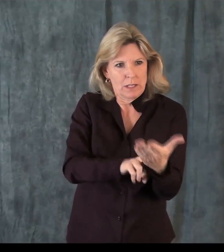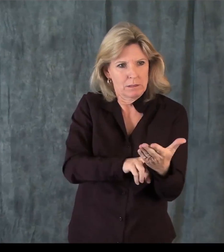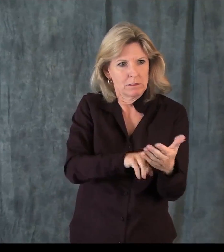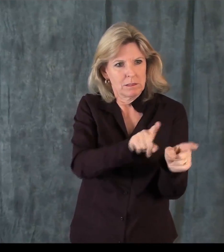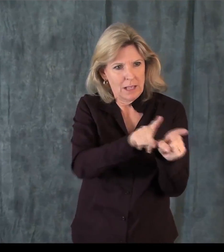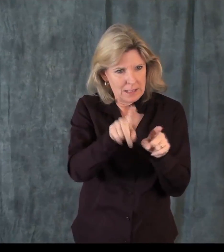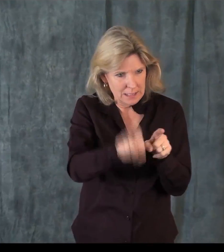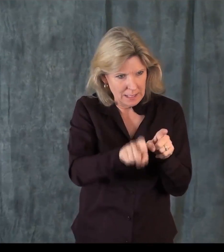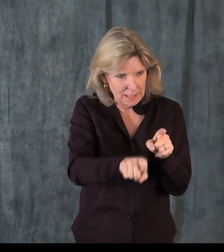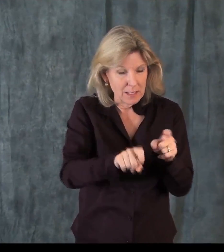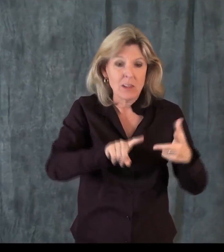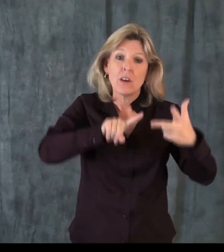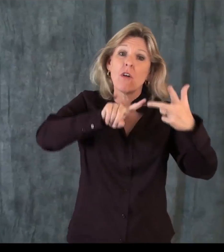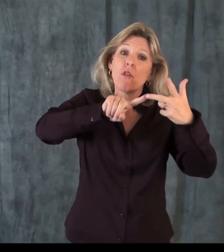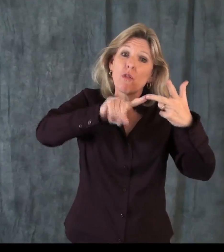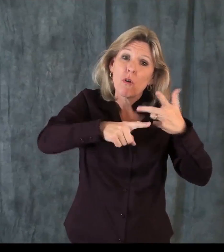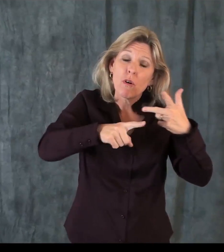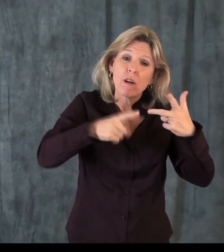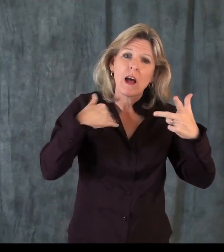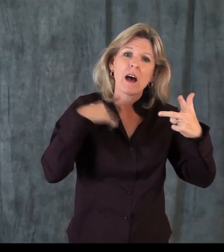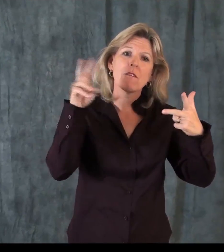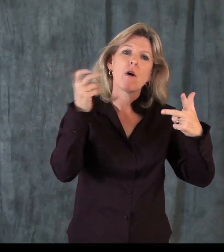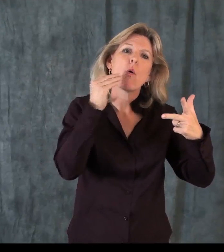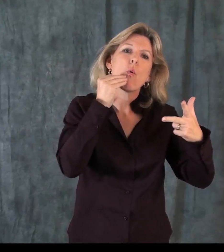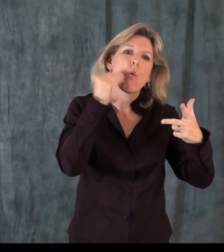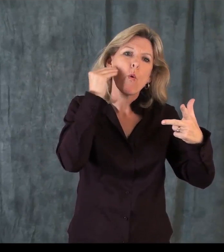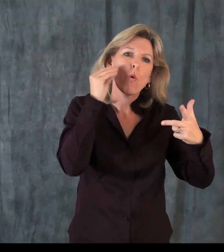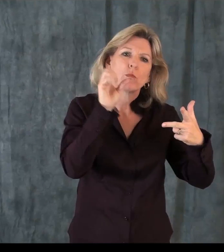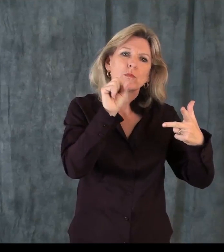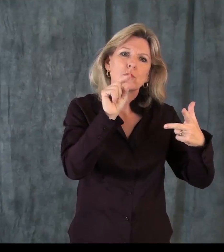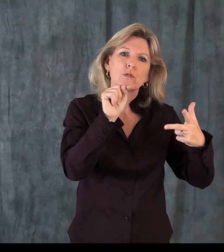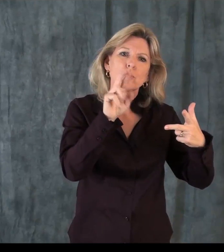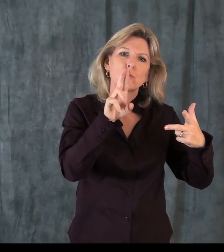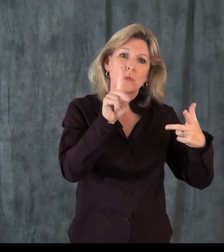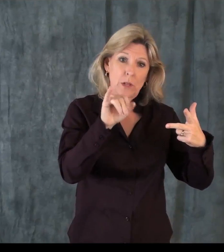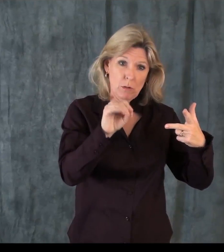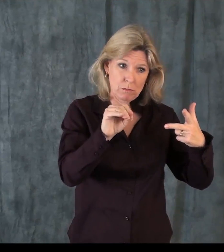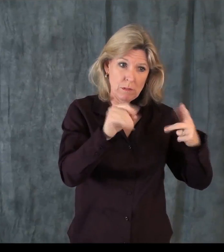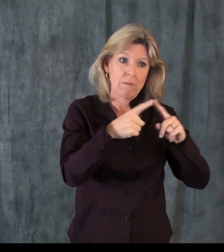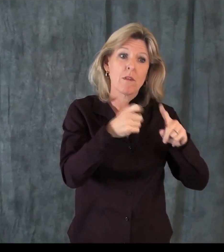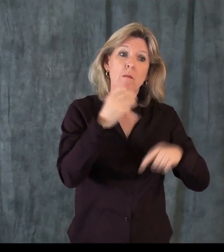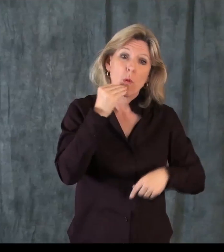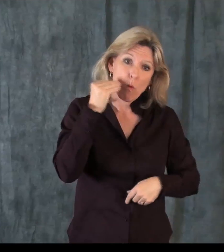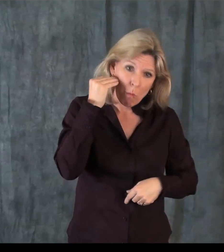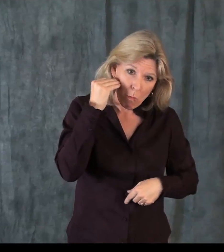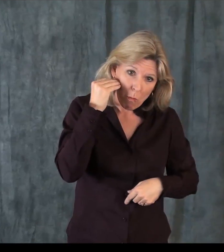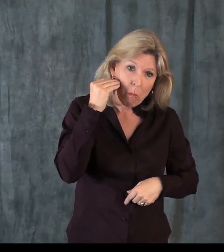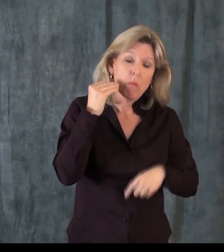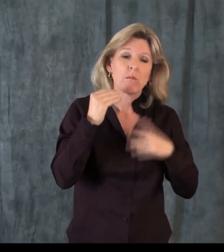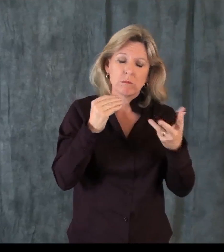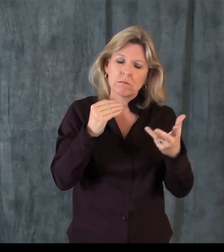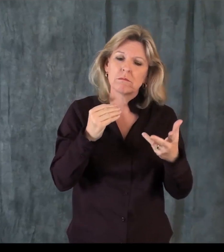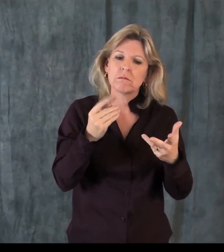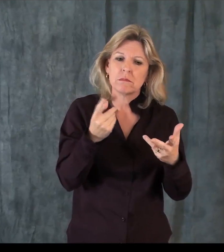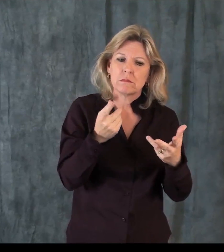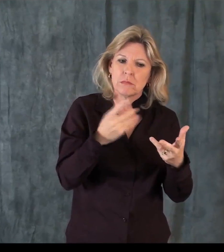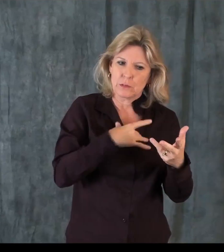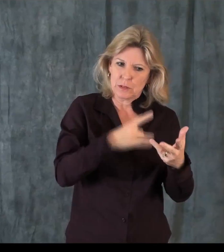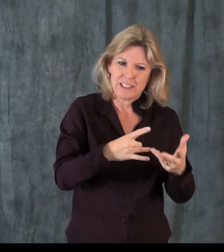works and then the other county provides interpreting services on an as-needed contractual basis. The third county has actually tested out